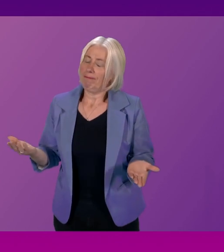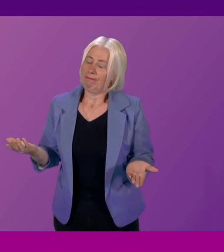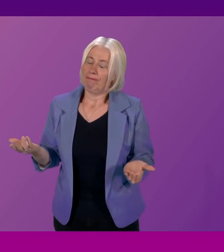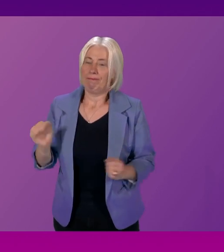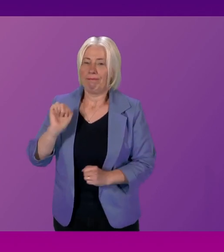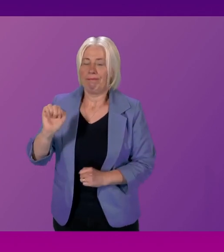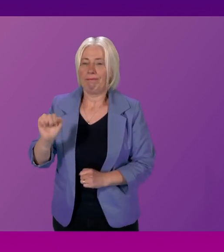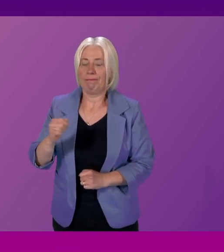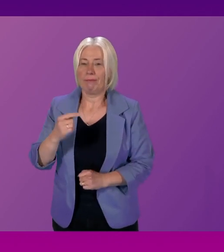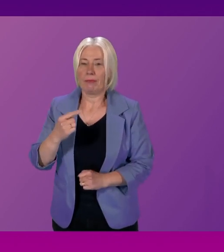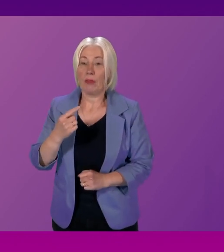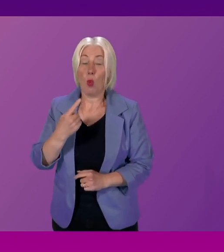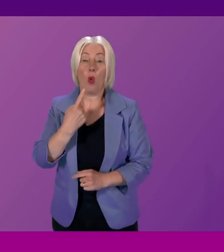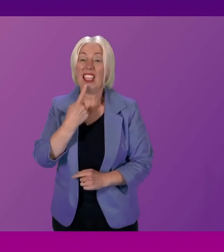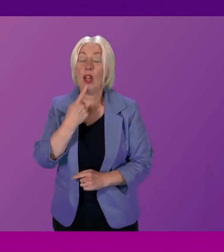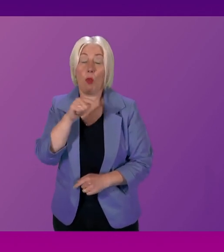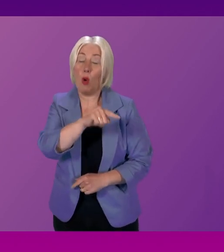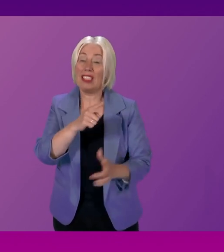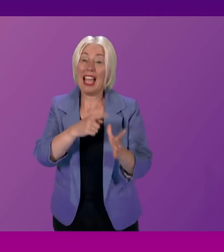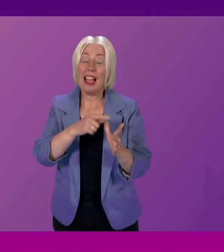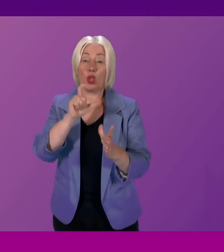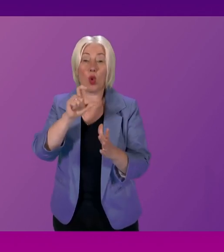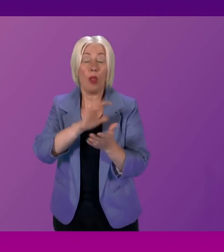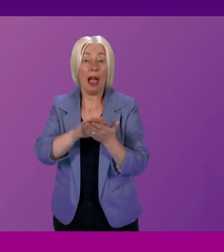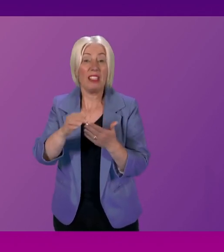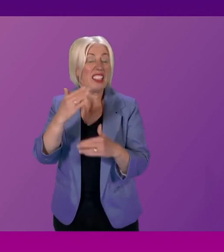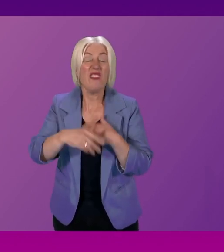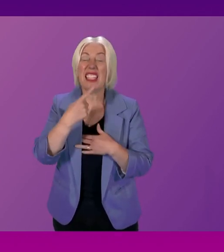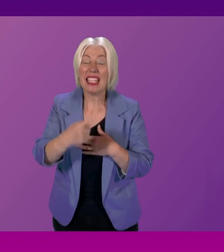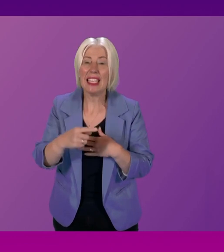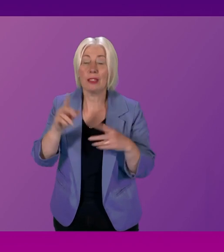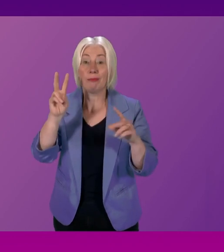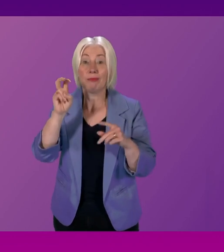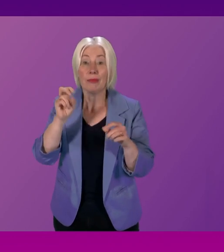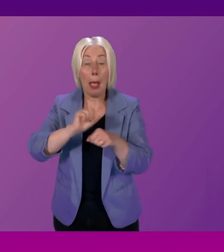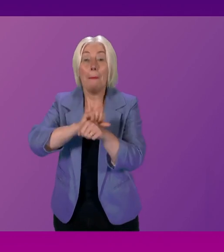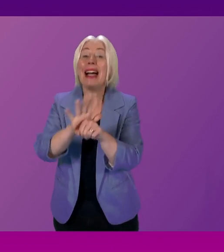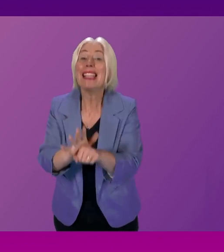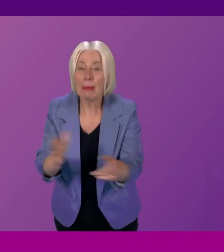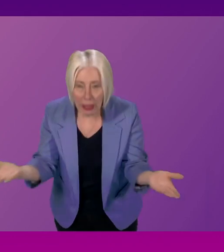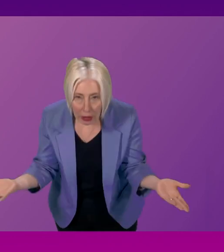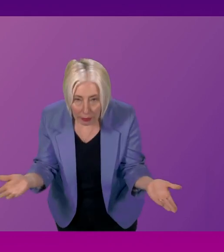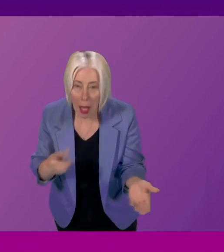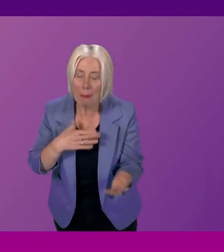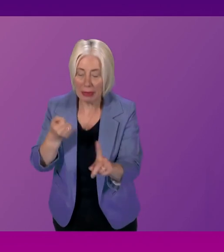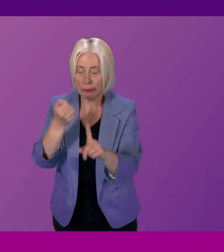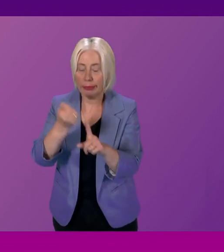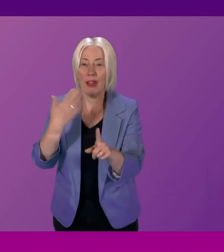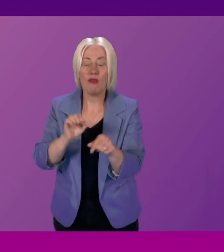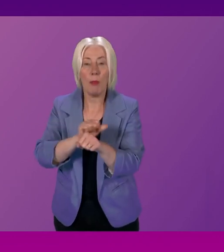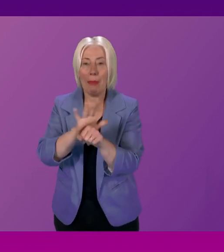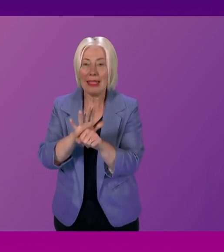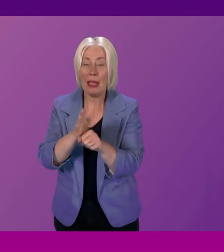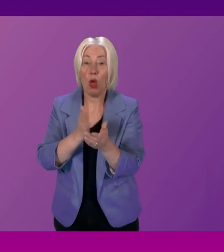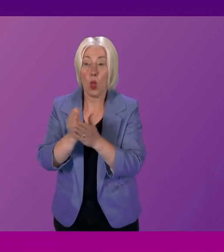that Alex Cole-Hamilton did not mention in his question, sorry, was the word pandemic. There has been a significant impact because of the pandemic on our dental